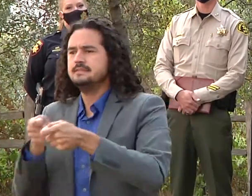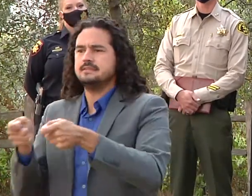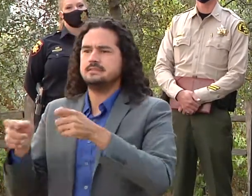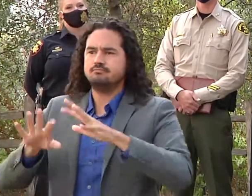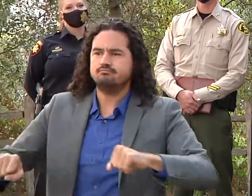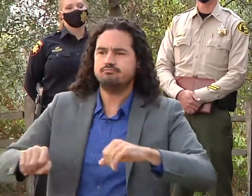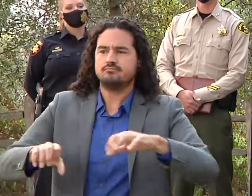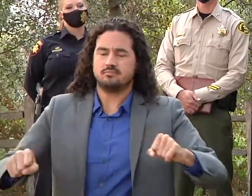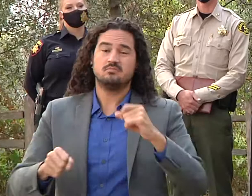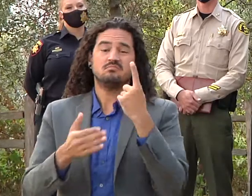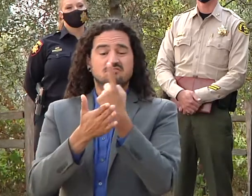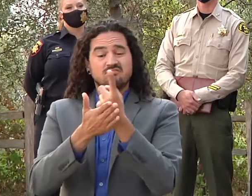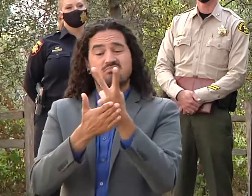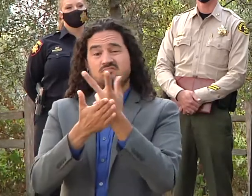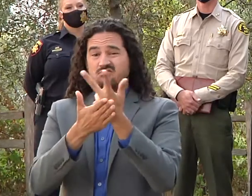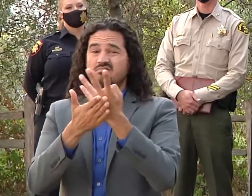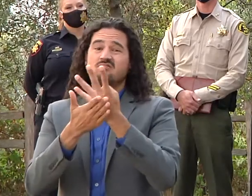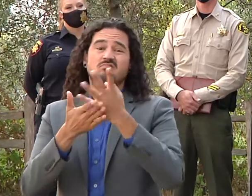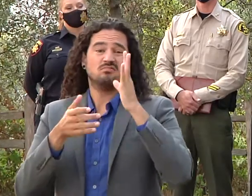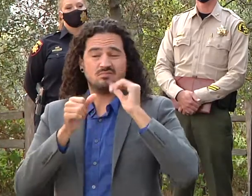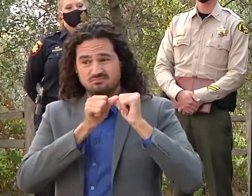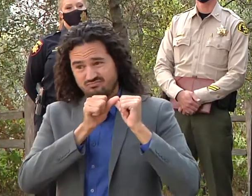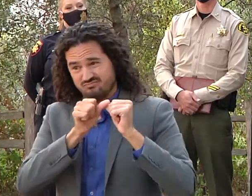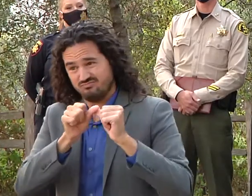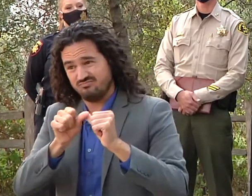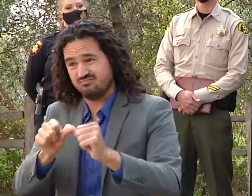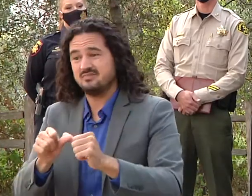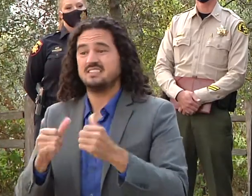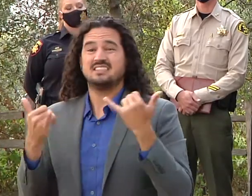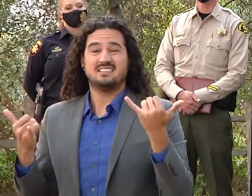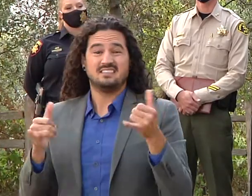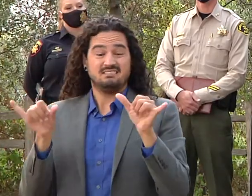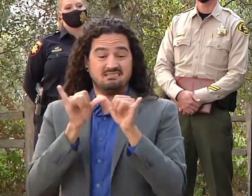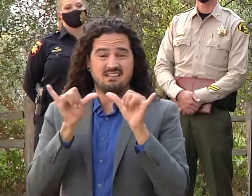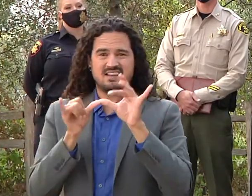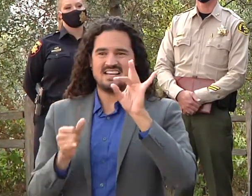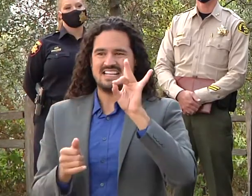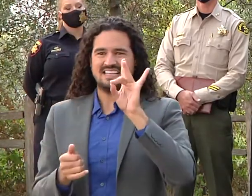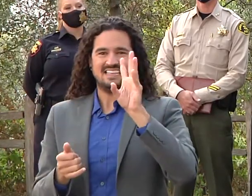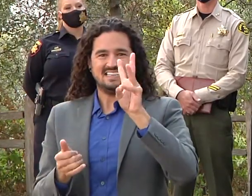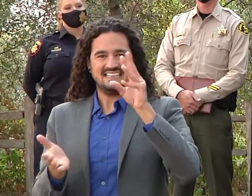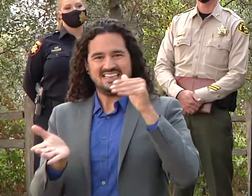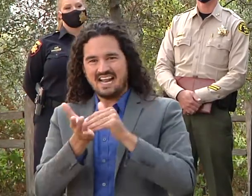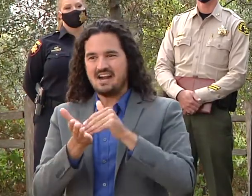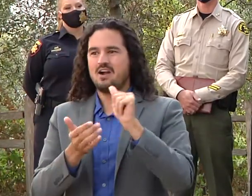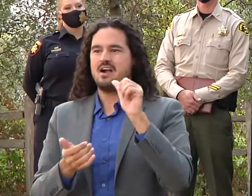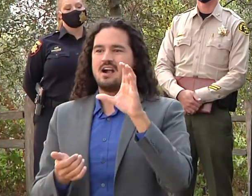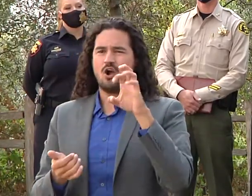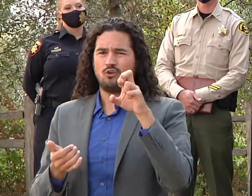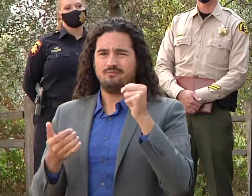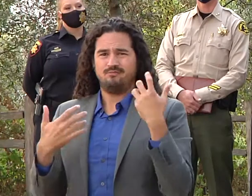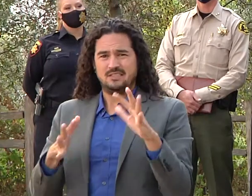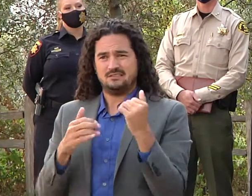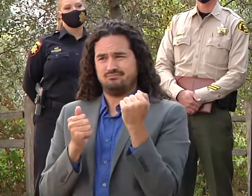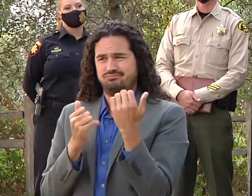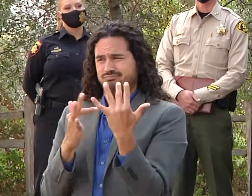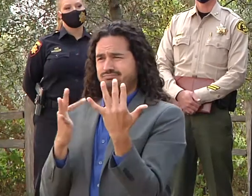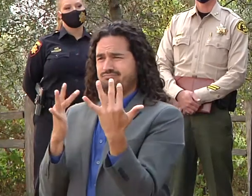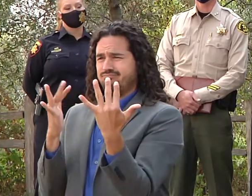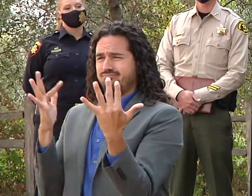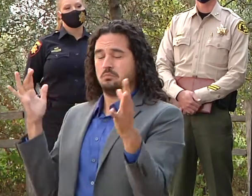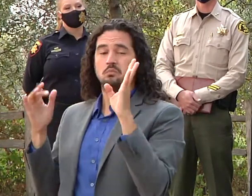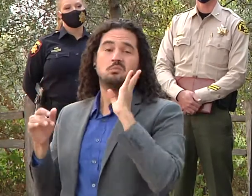this is a 86 000 almost 86 000 acre fire and we're going to be here probably until it rains uh